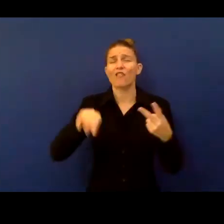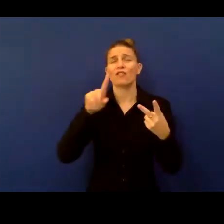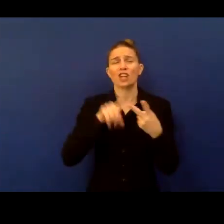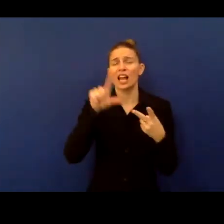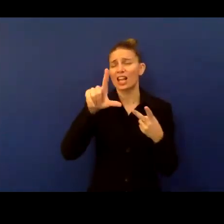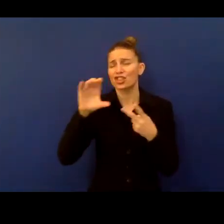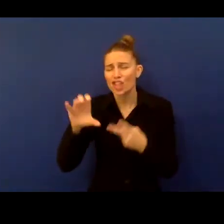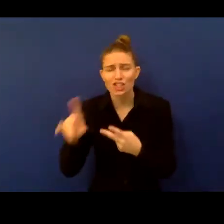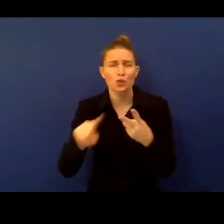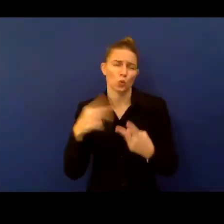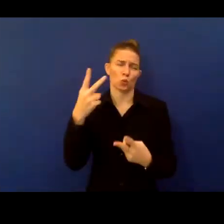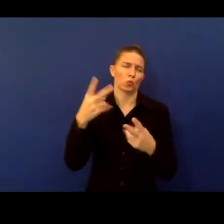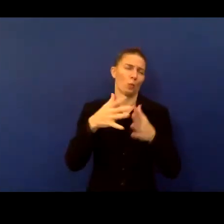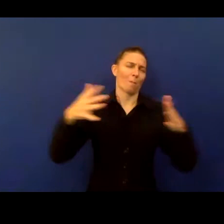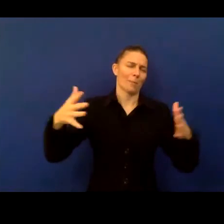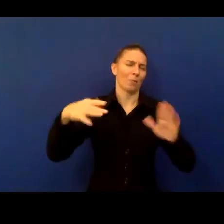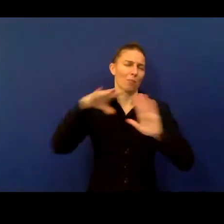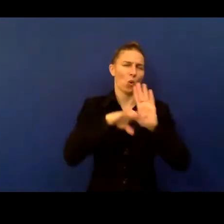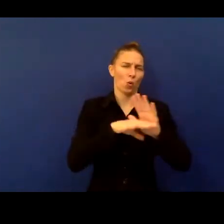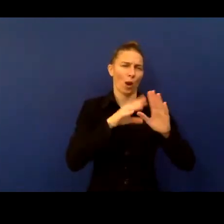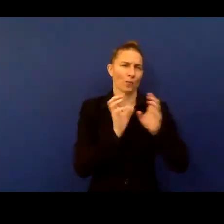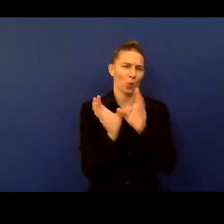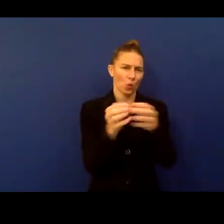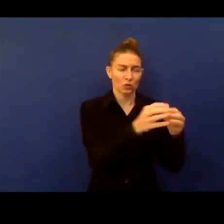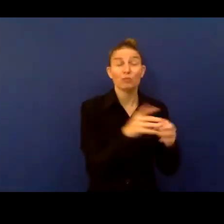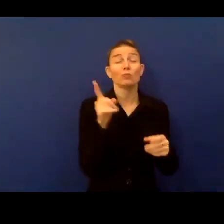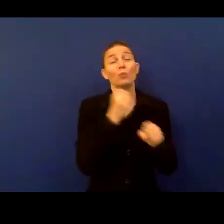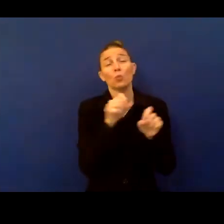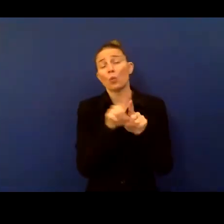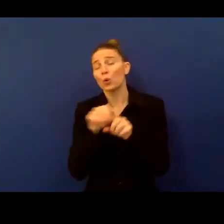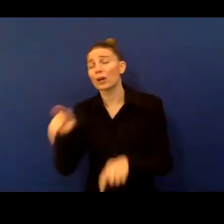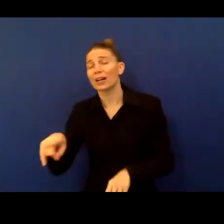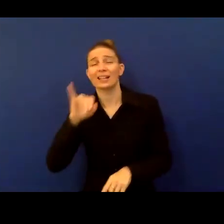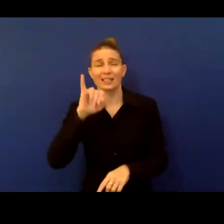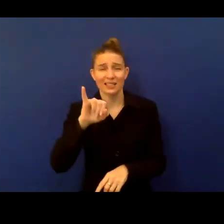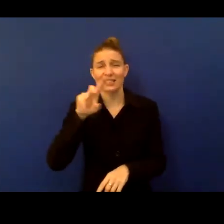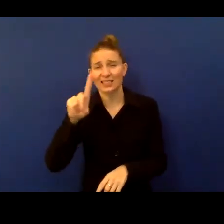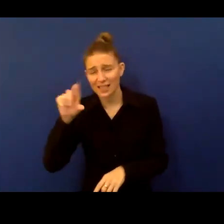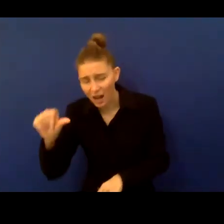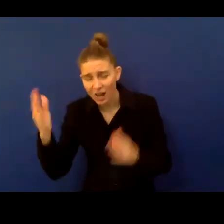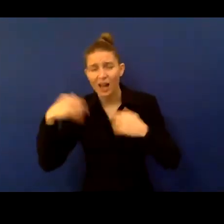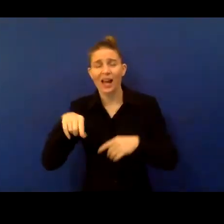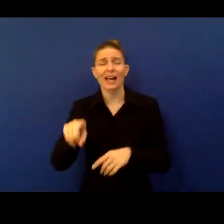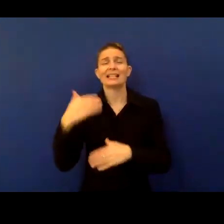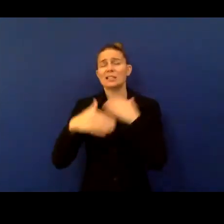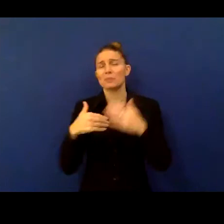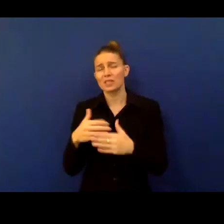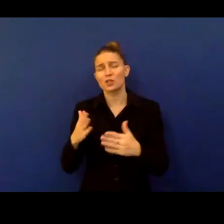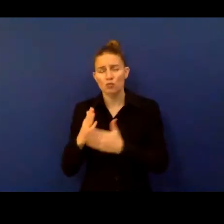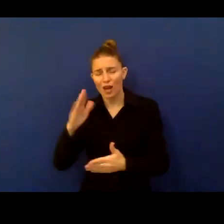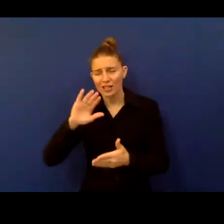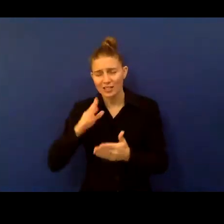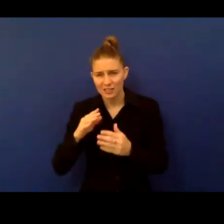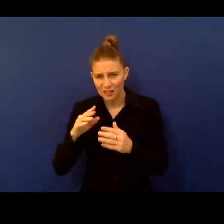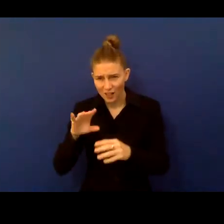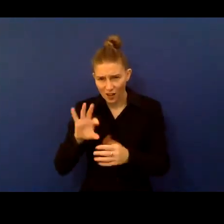big programme consortia. We work with the International Disability Alliance, the Disability Rights Fund, the UN Partnership on the Rights